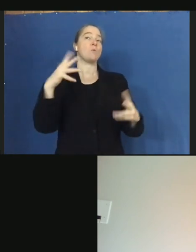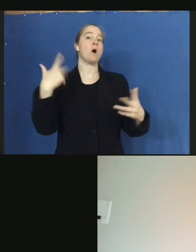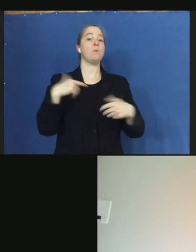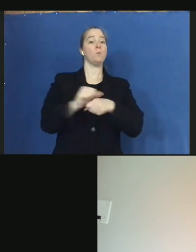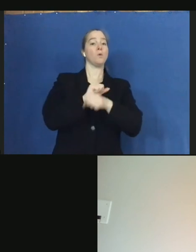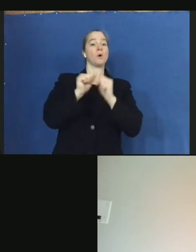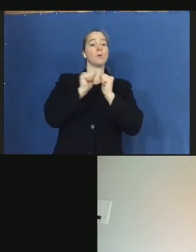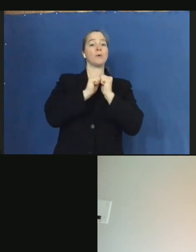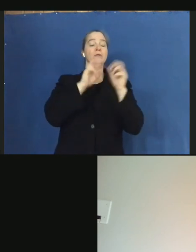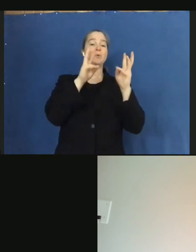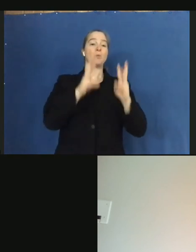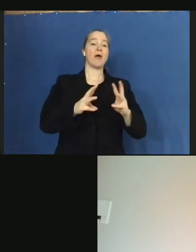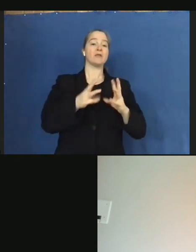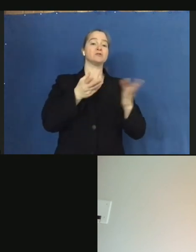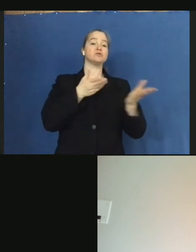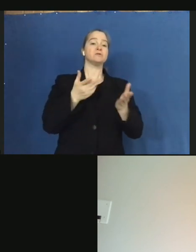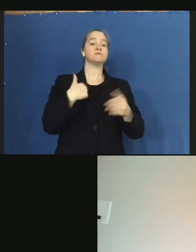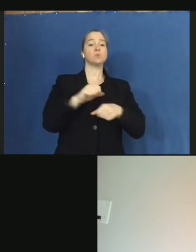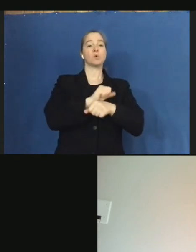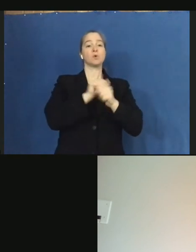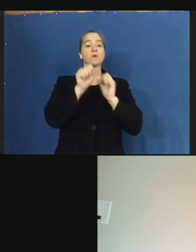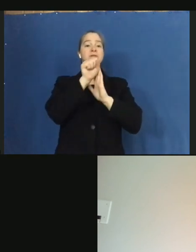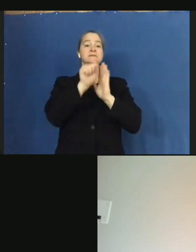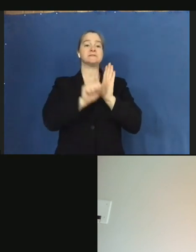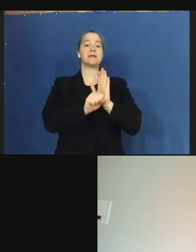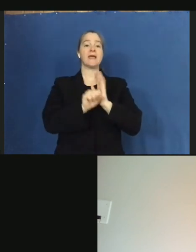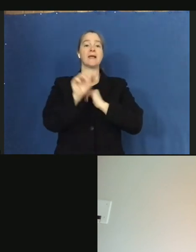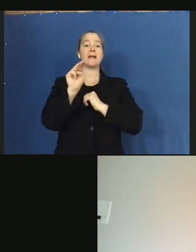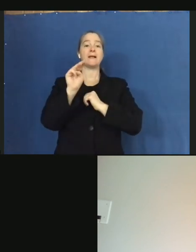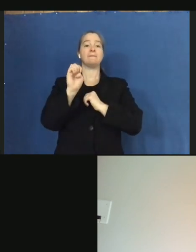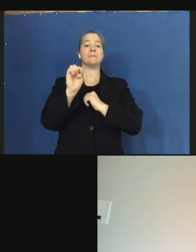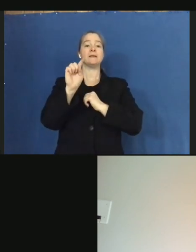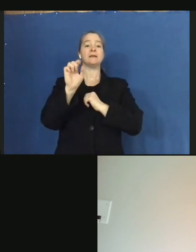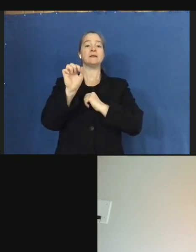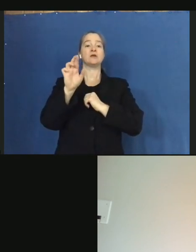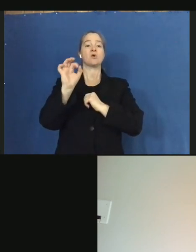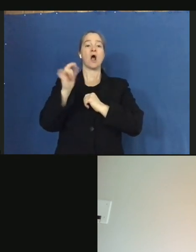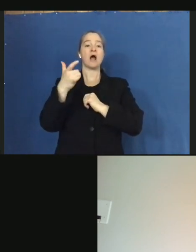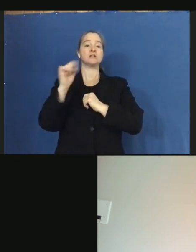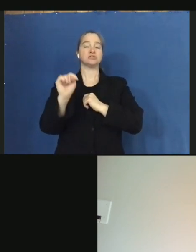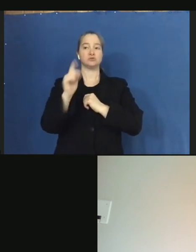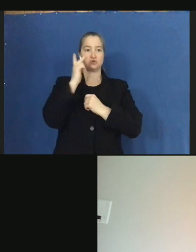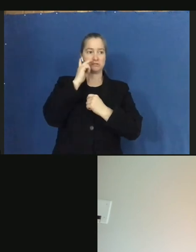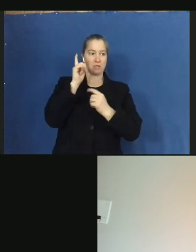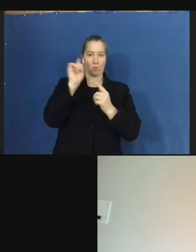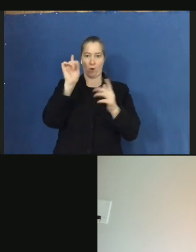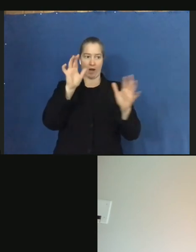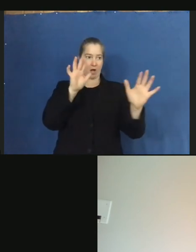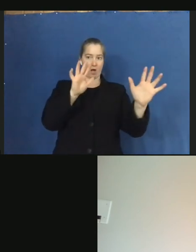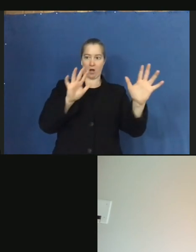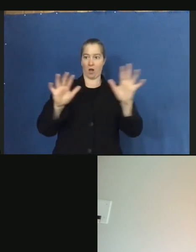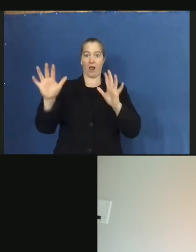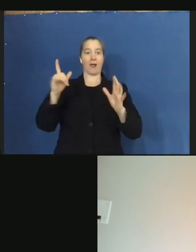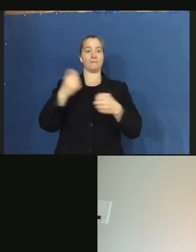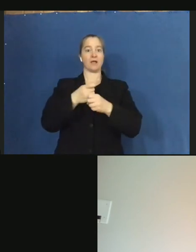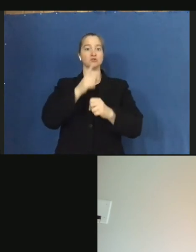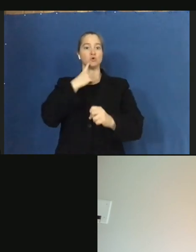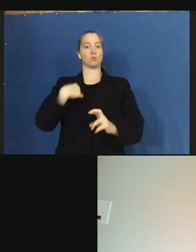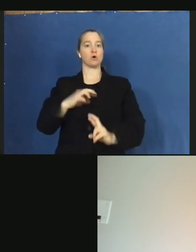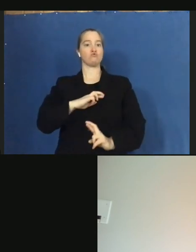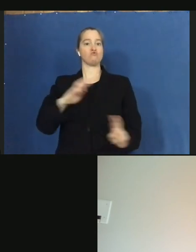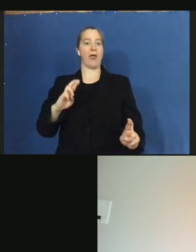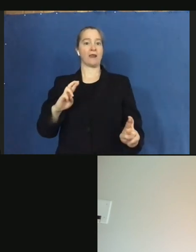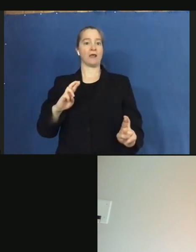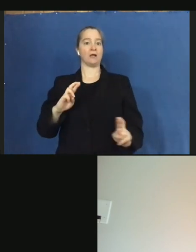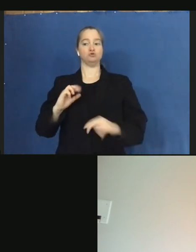and our state meteorologists to anticipate where that is going to set up, and then make sure that we're poised to be able to respond accordingly, because that